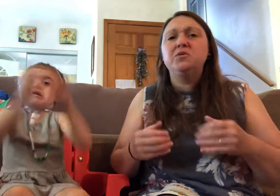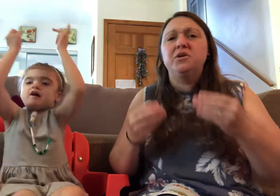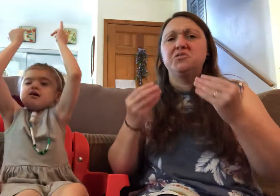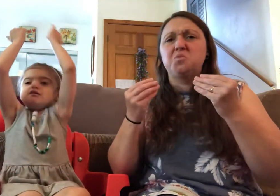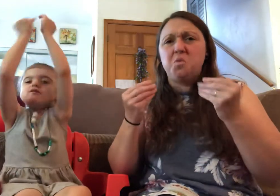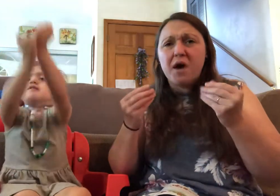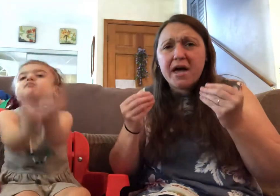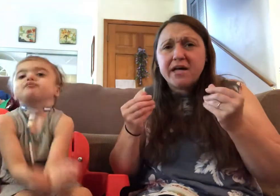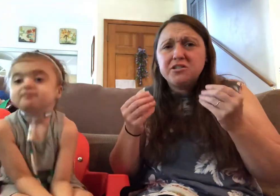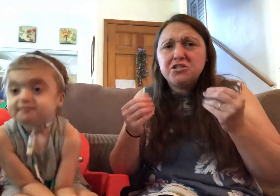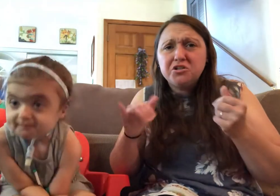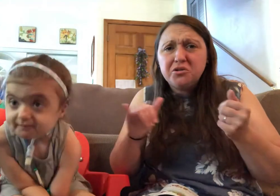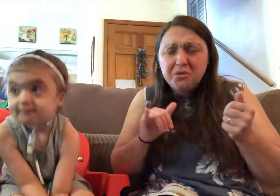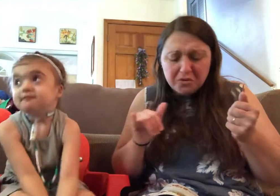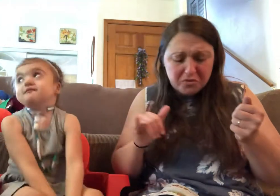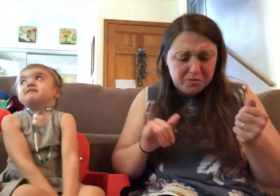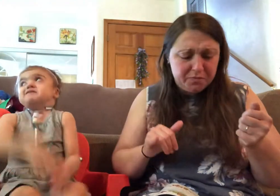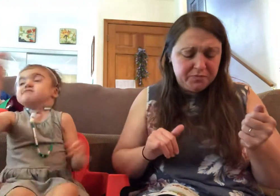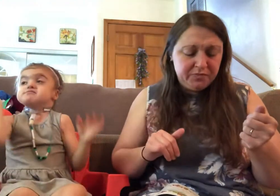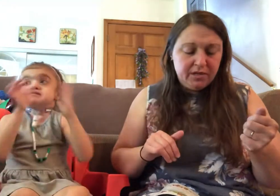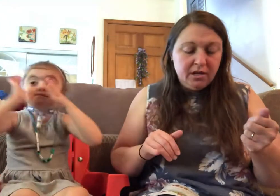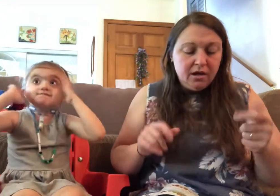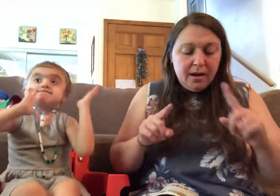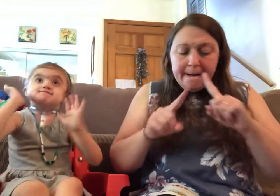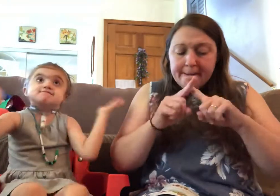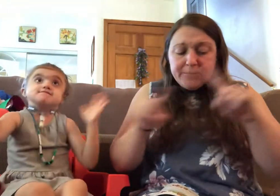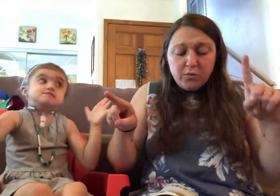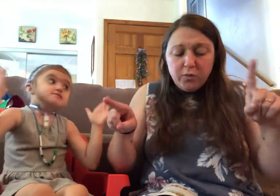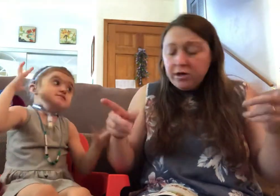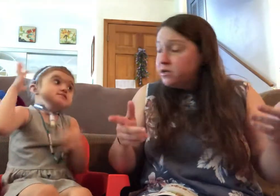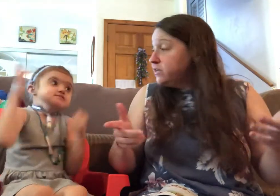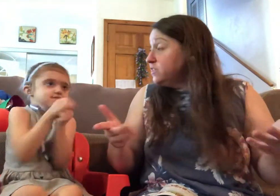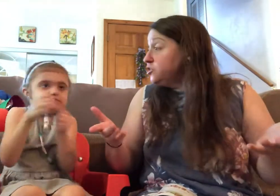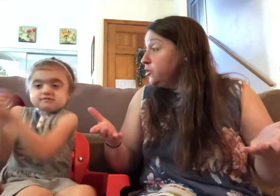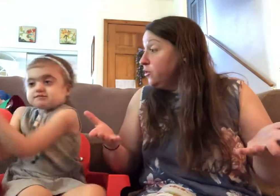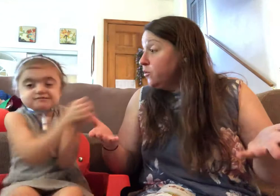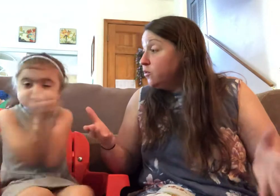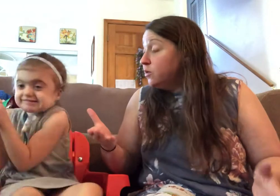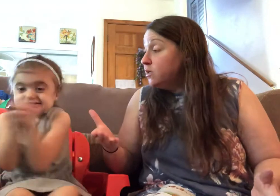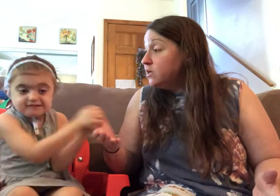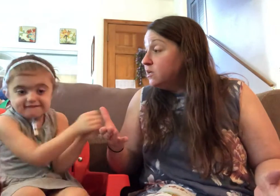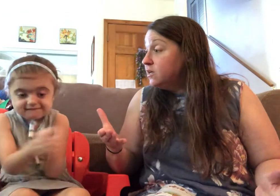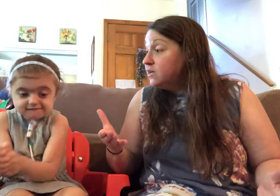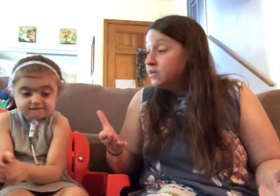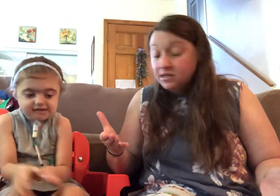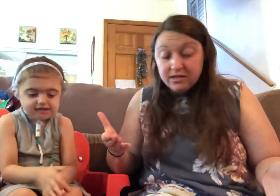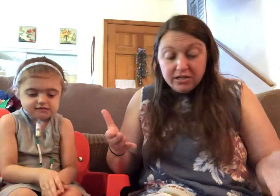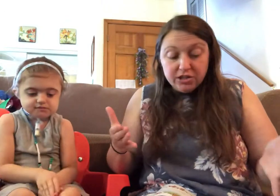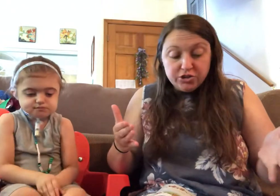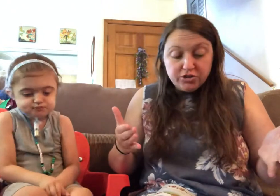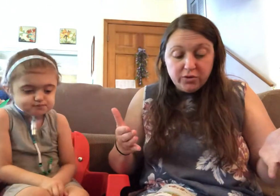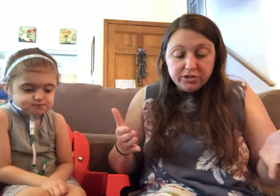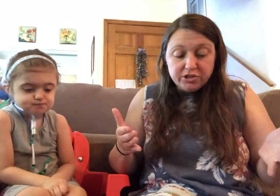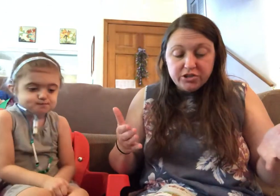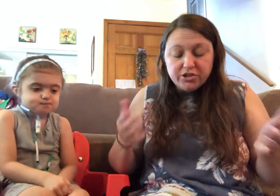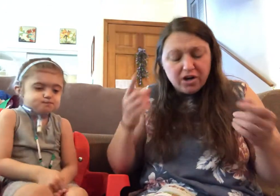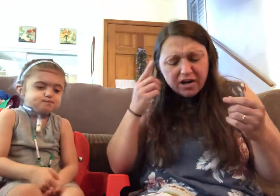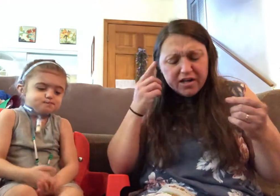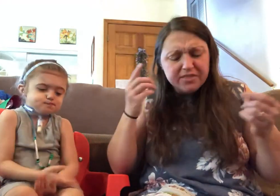was wet, too. But what could he do? George thought and